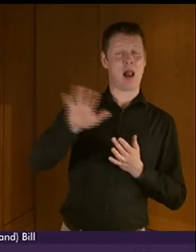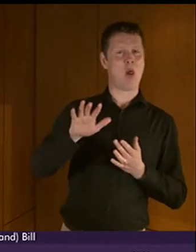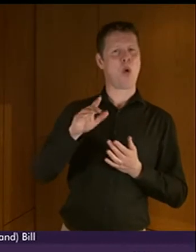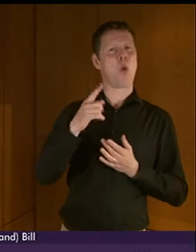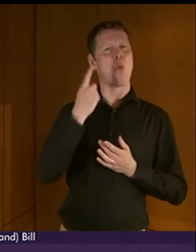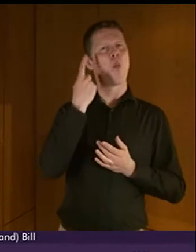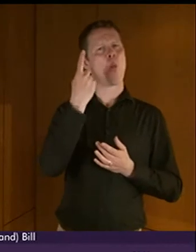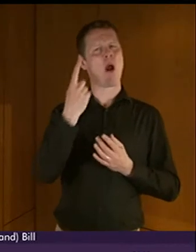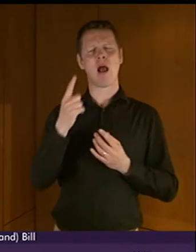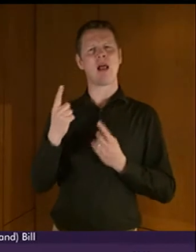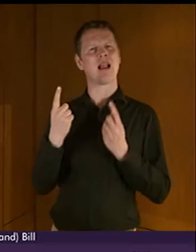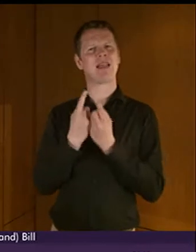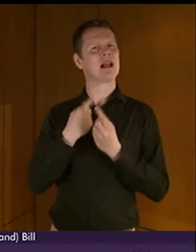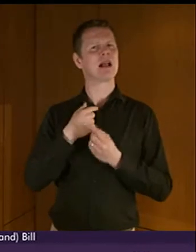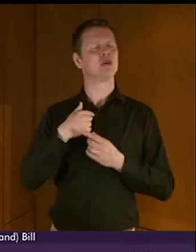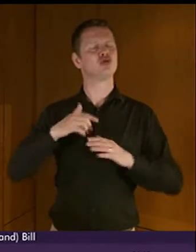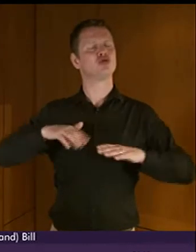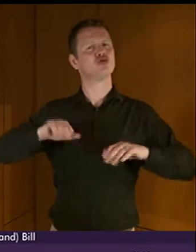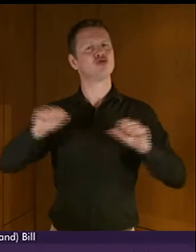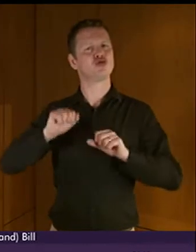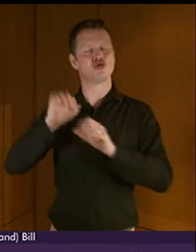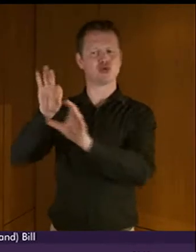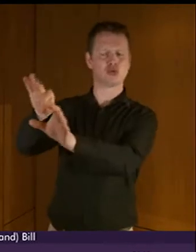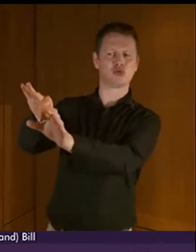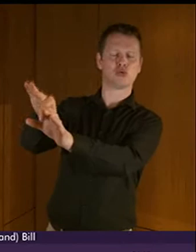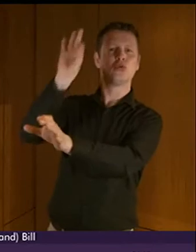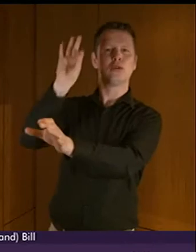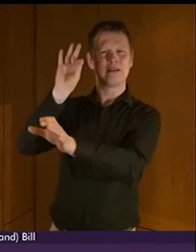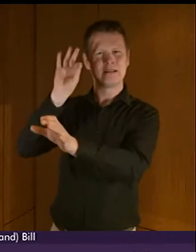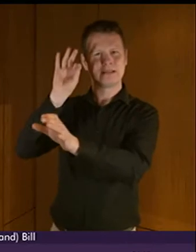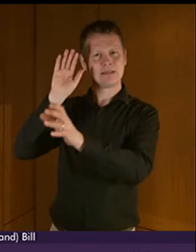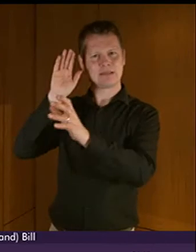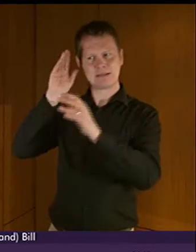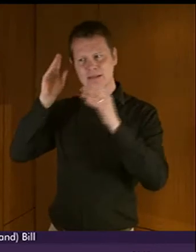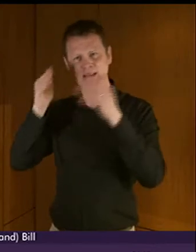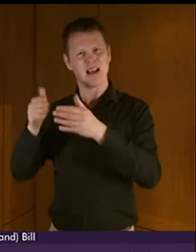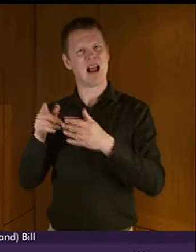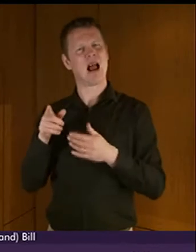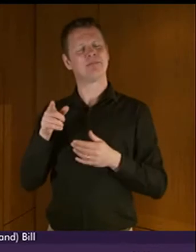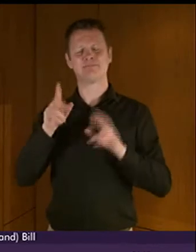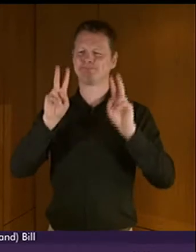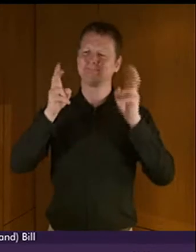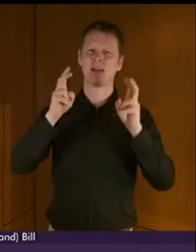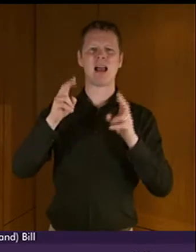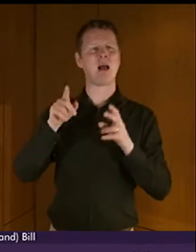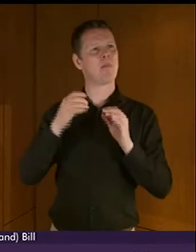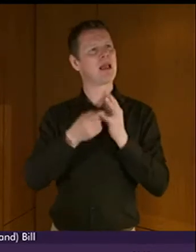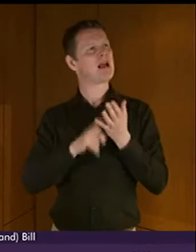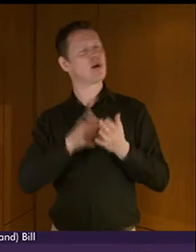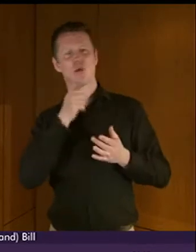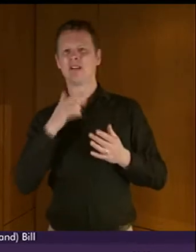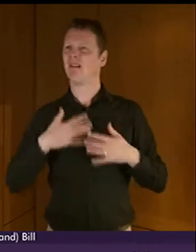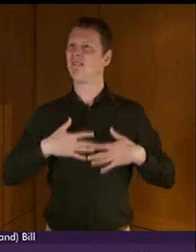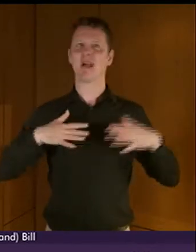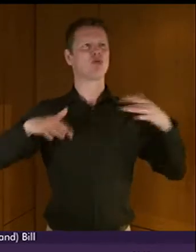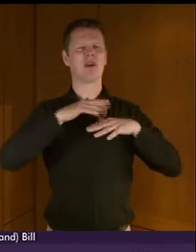the issue of the marginalisation and the isolation of BSL users. Because I think what